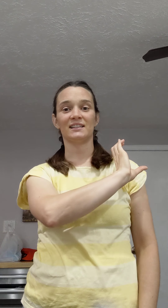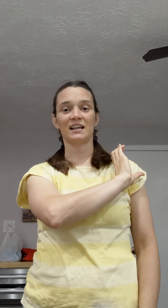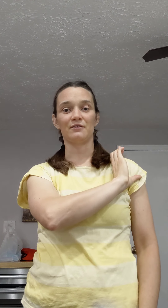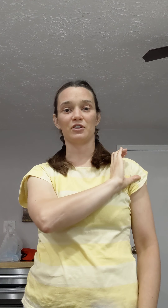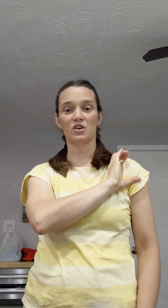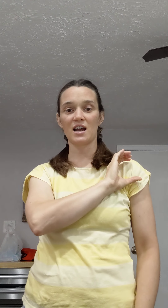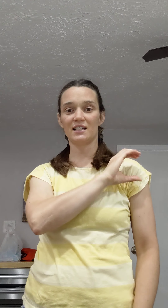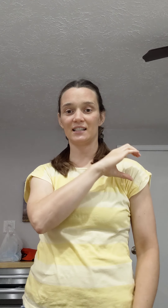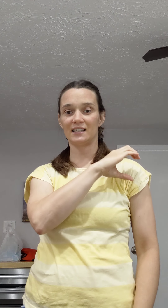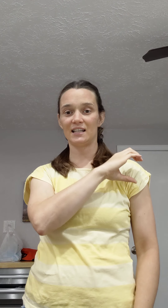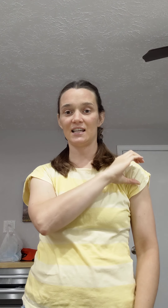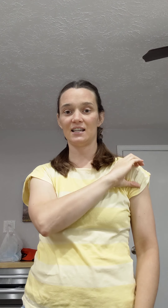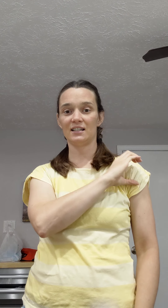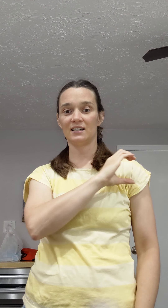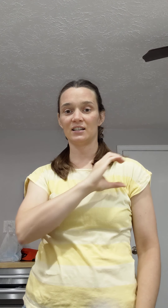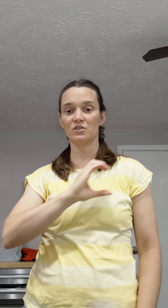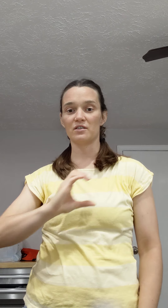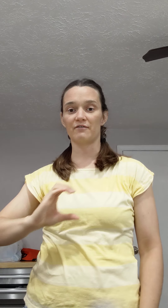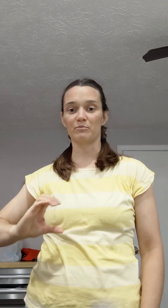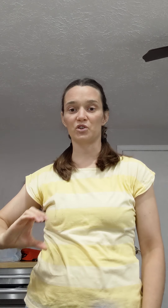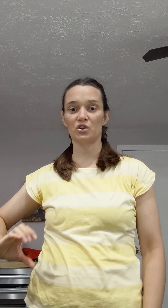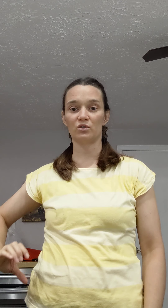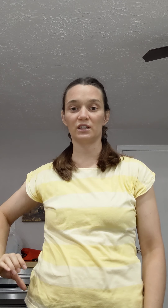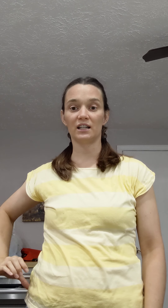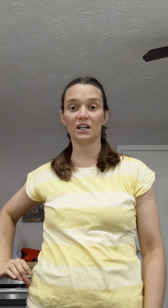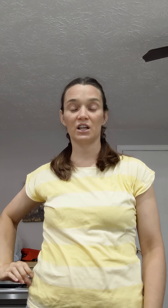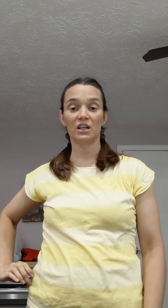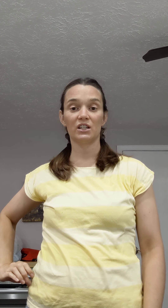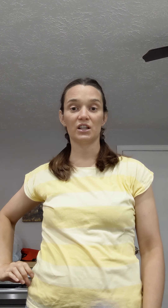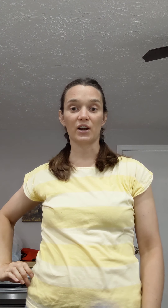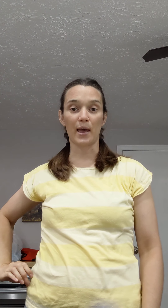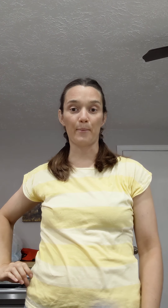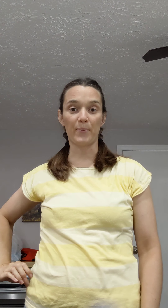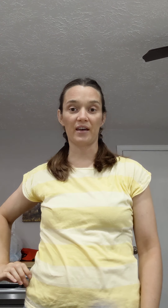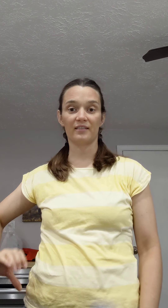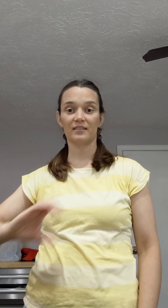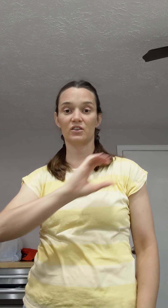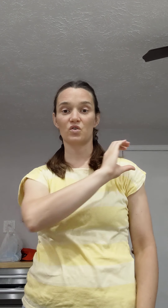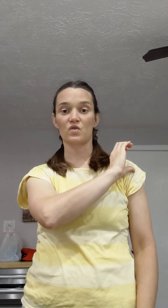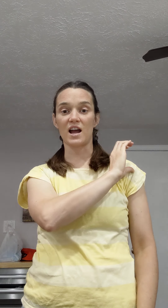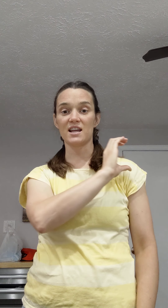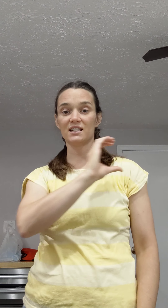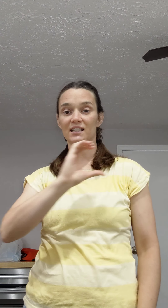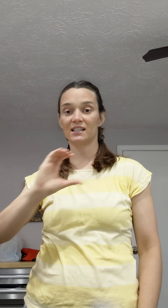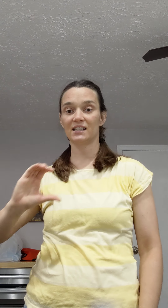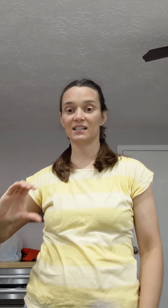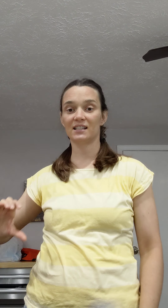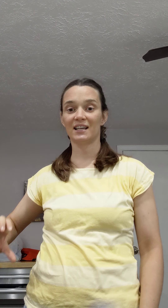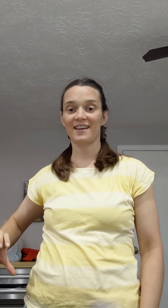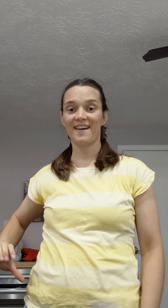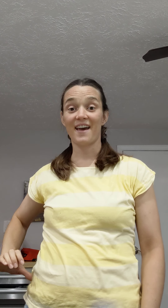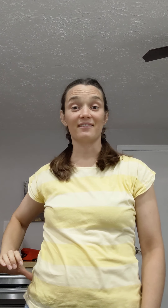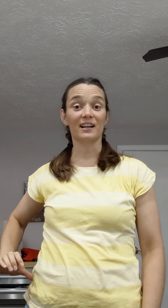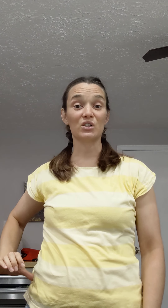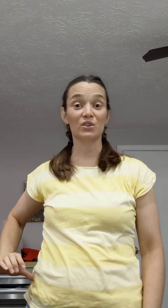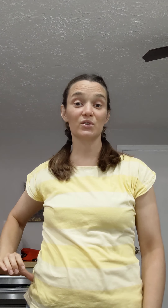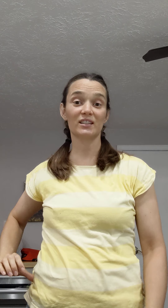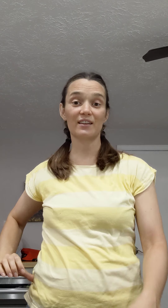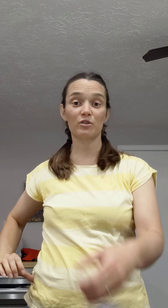the sign for Christ. C going from your shoulder to your hip. Christ. And then I showed you Savior